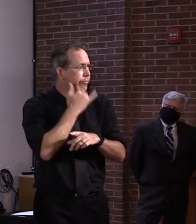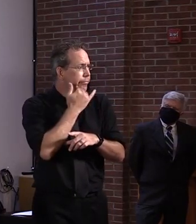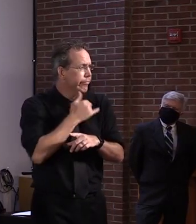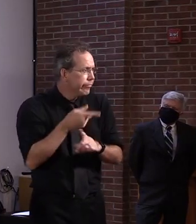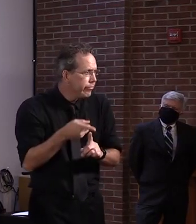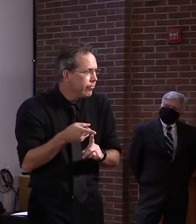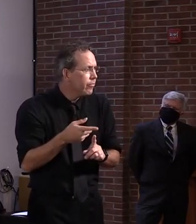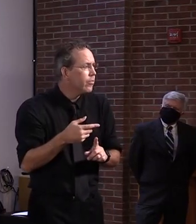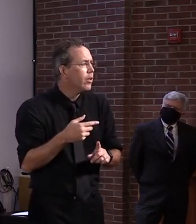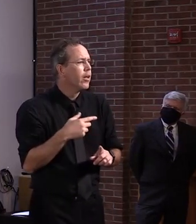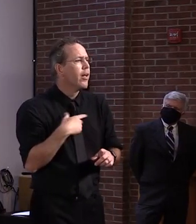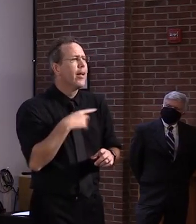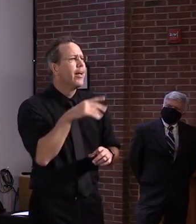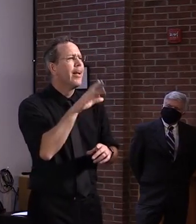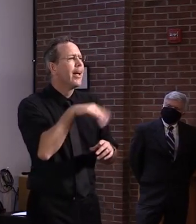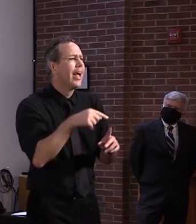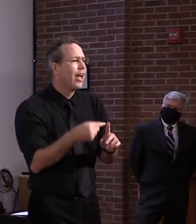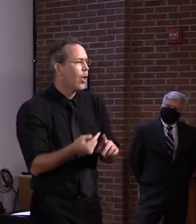under concern.